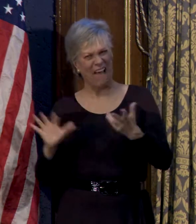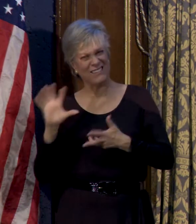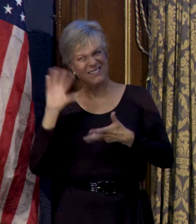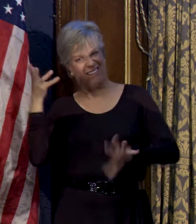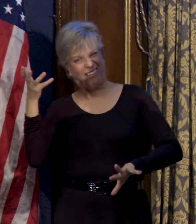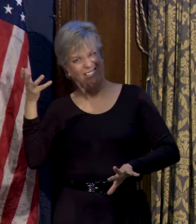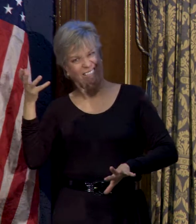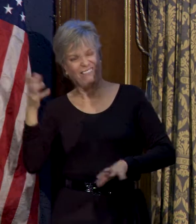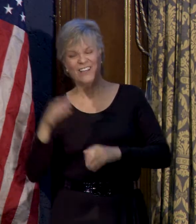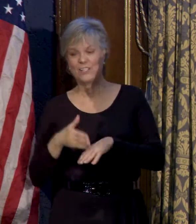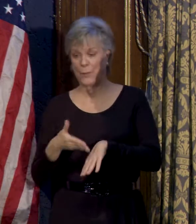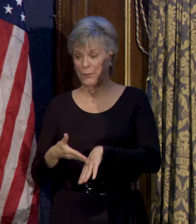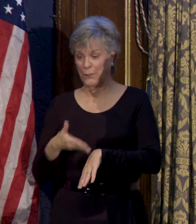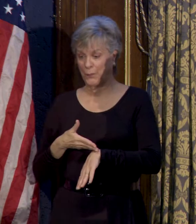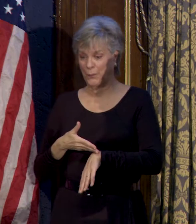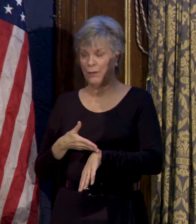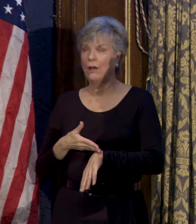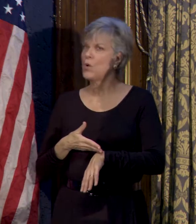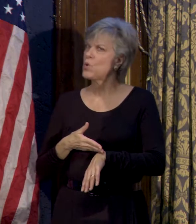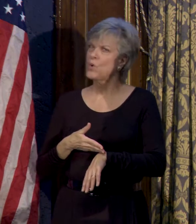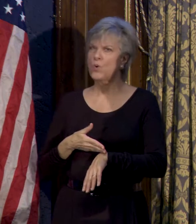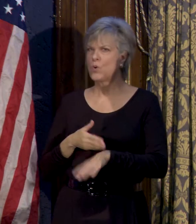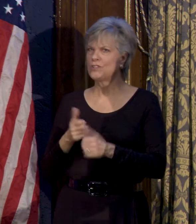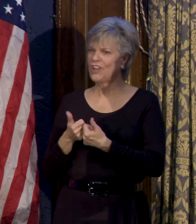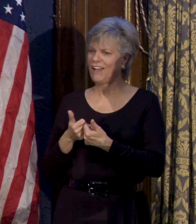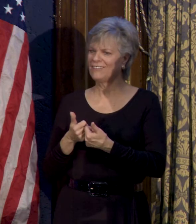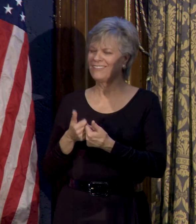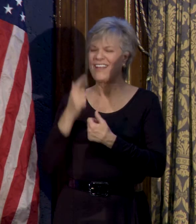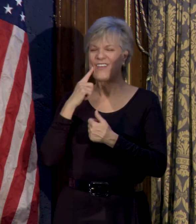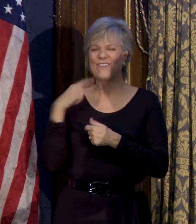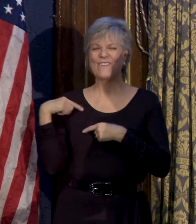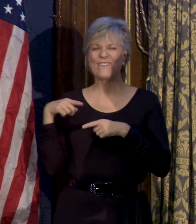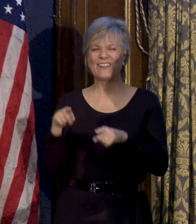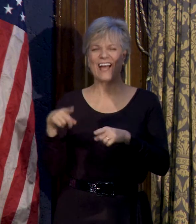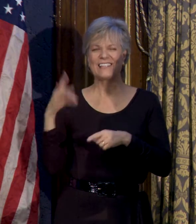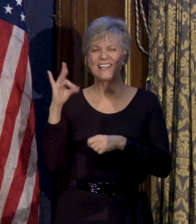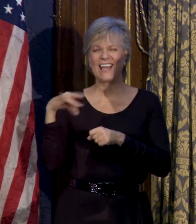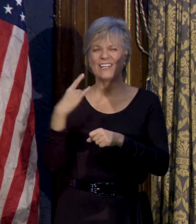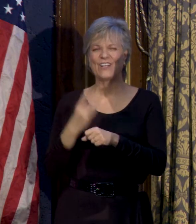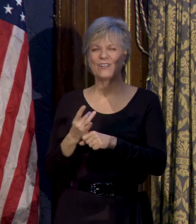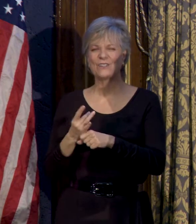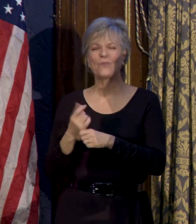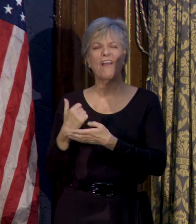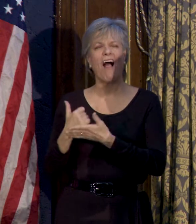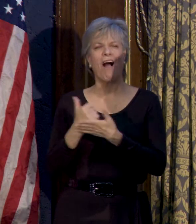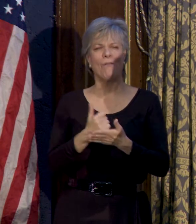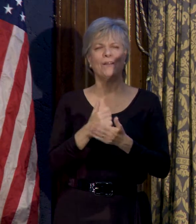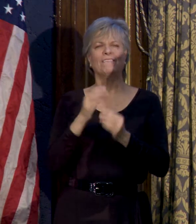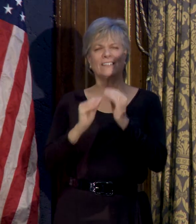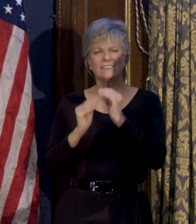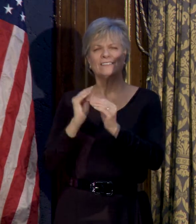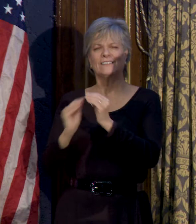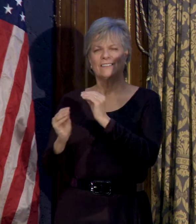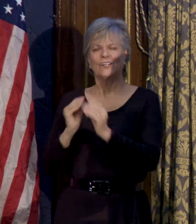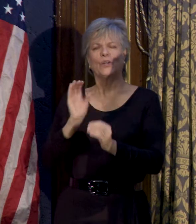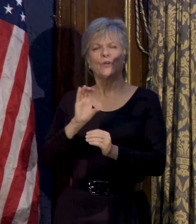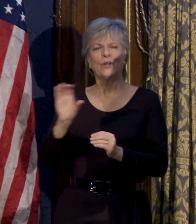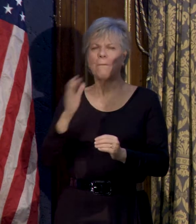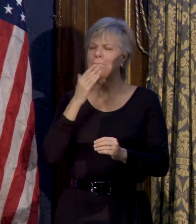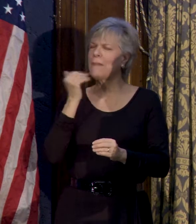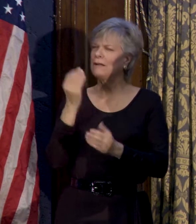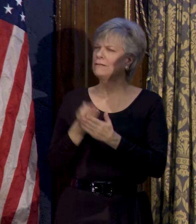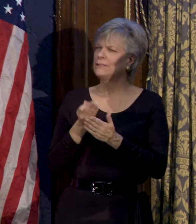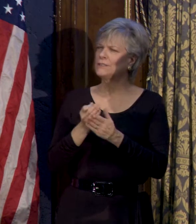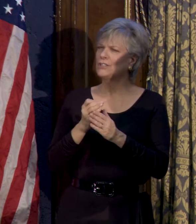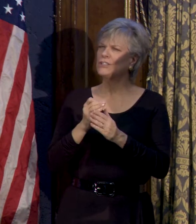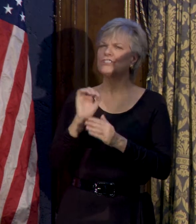making them even a little bit better was going to be a challenge. I think over the last eight years, we've righted the ship. Cook County is in much better fiscal shape than